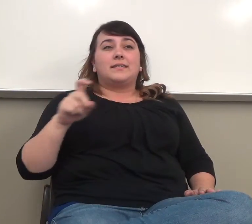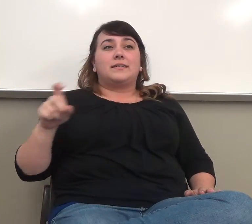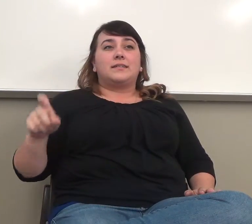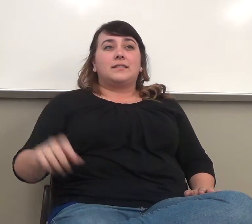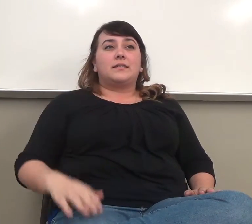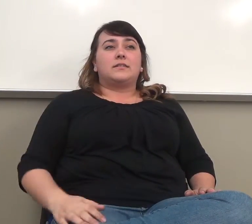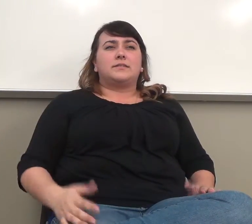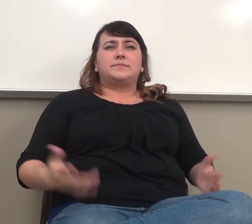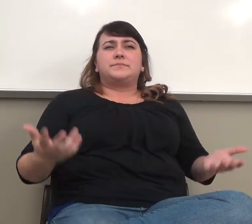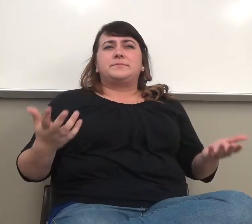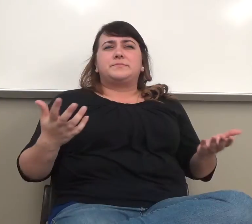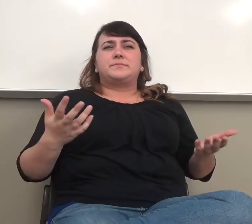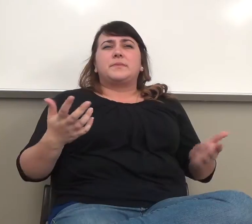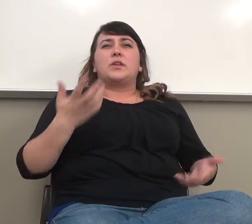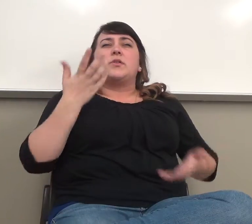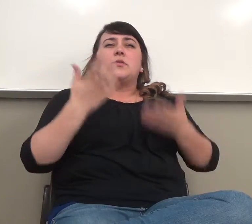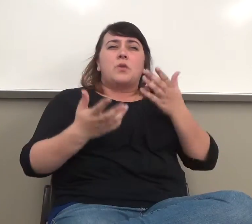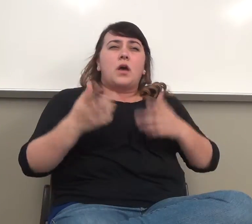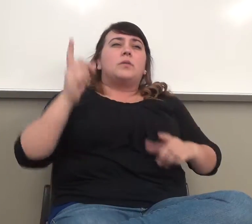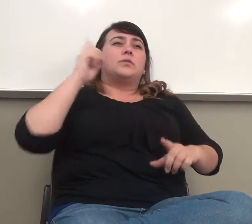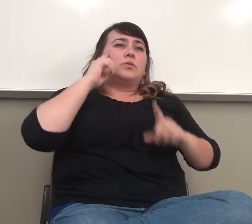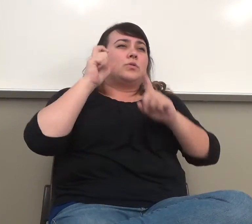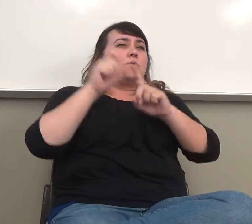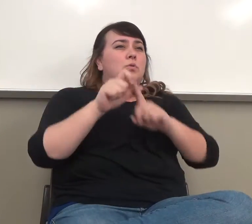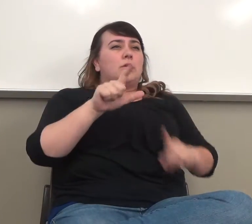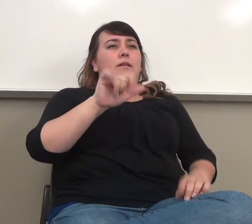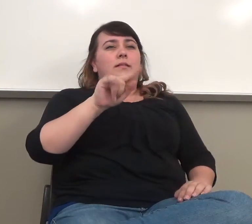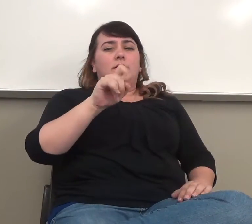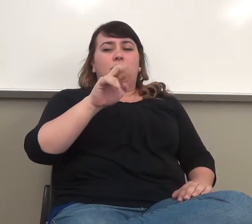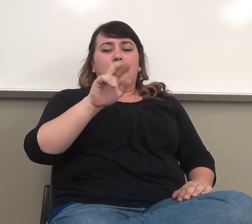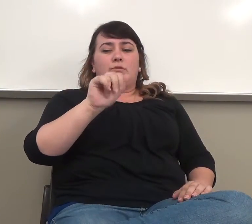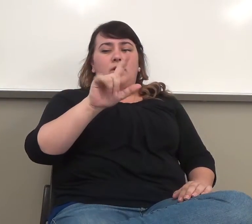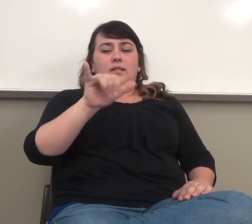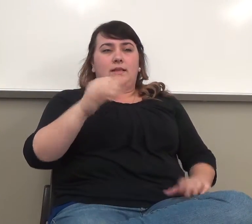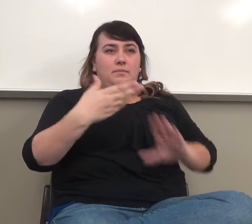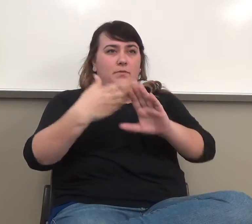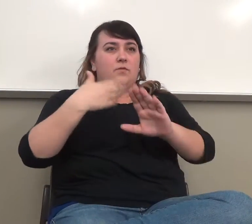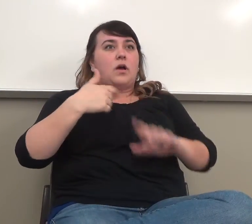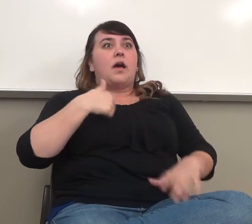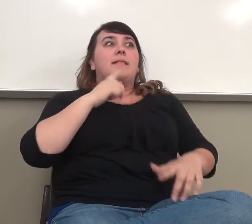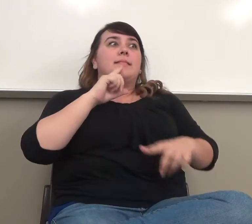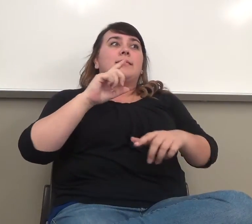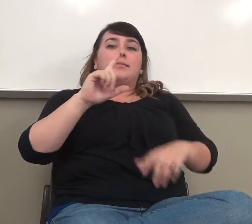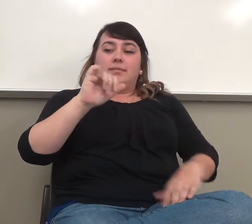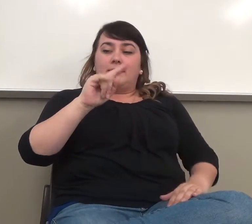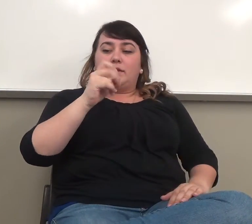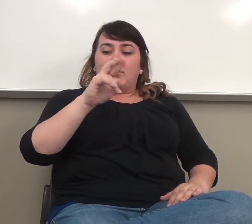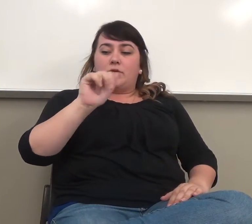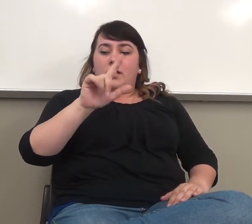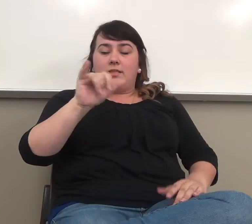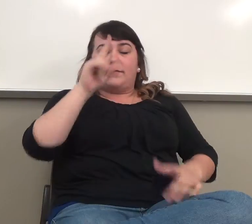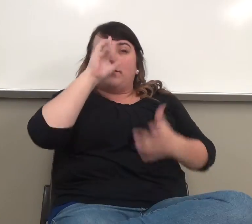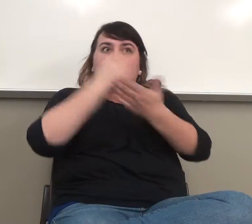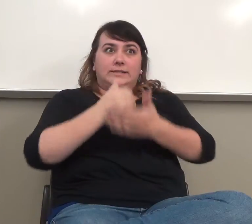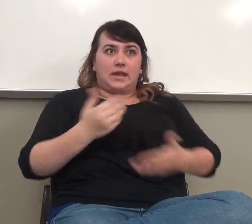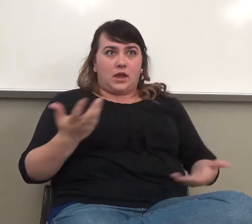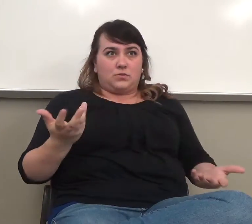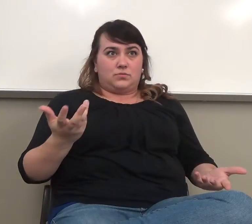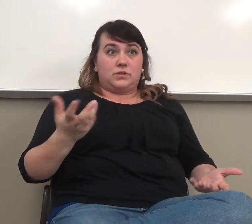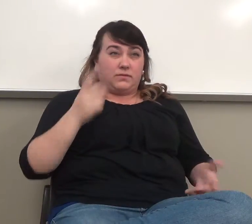What you probably heard literally before. Say, I literally freaked out. Did you ever hear anybody say something like that? we've been able to throw